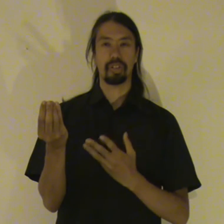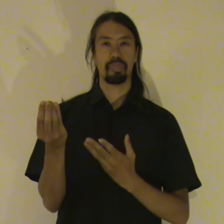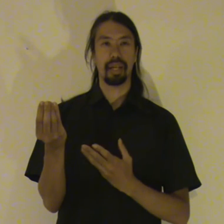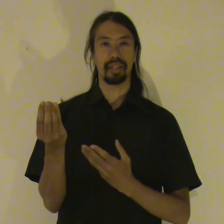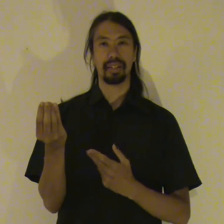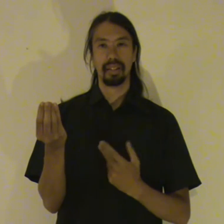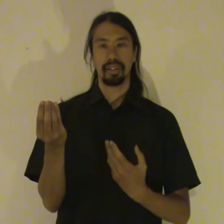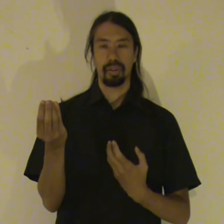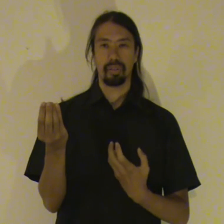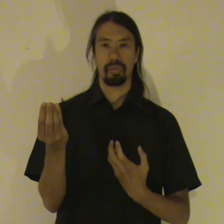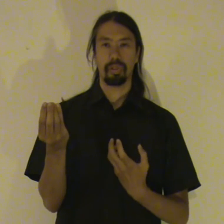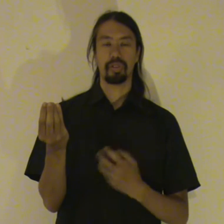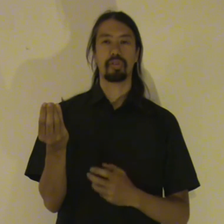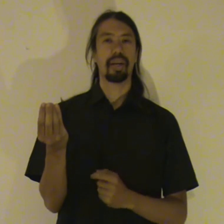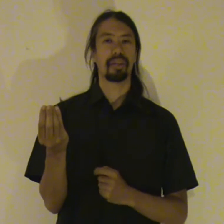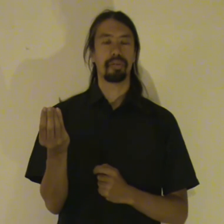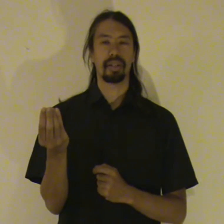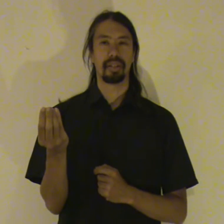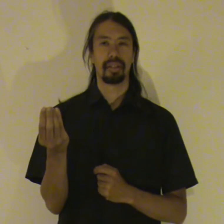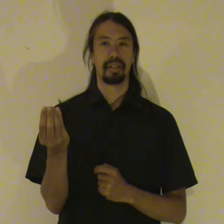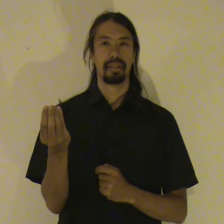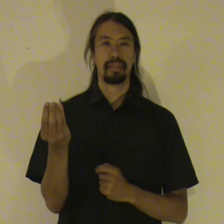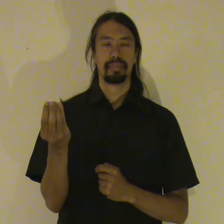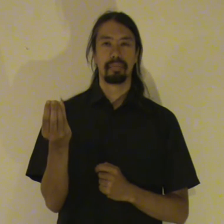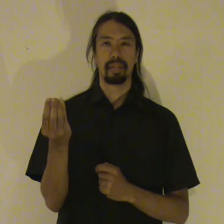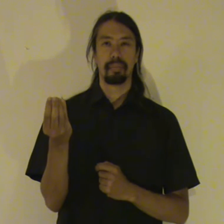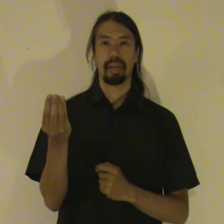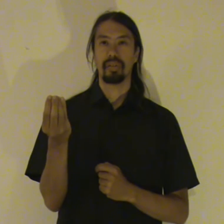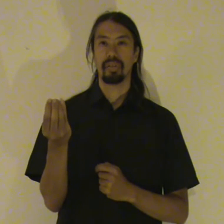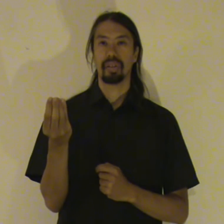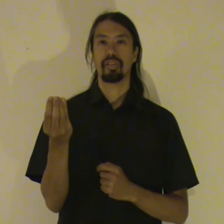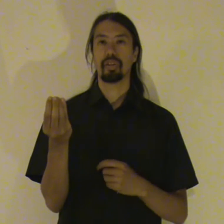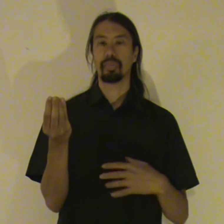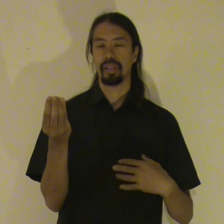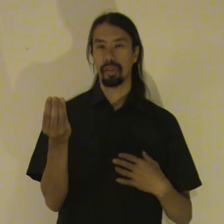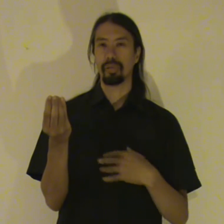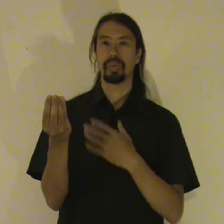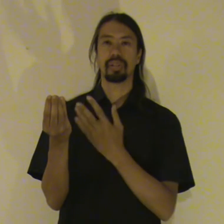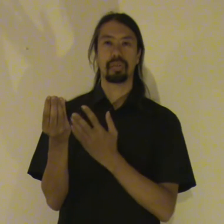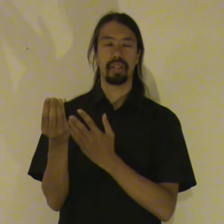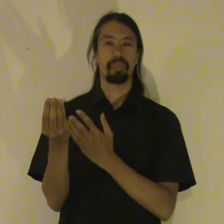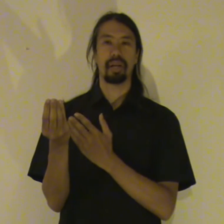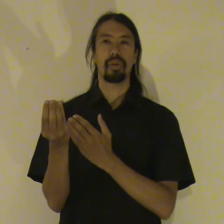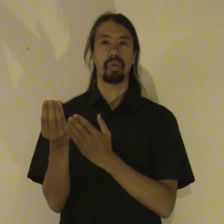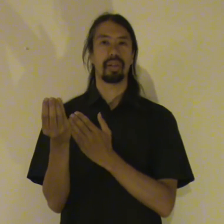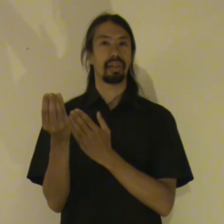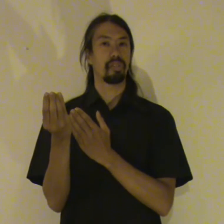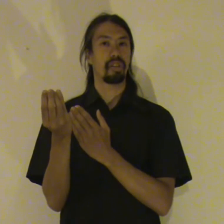can smell it. You can feel the strength of it. But it is ultimately something which is created by you. And not necessarily